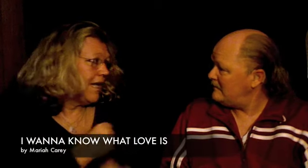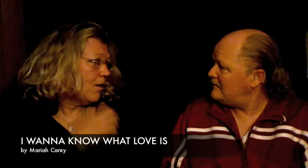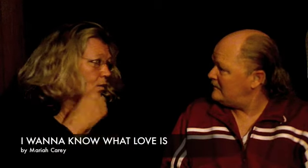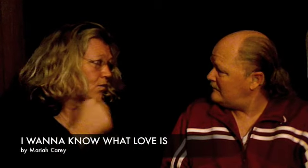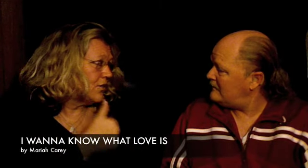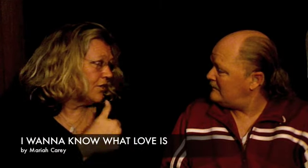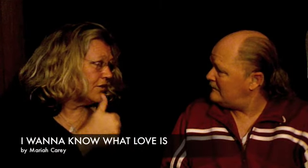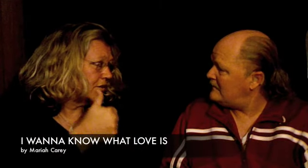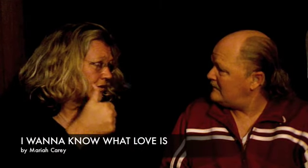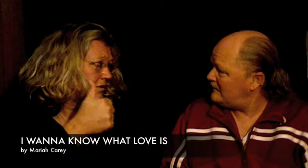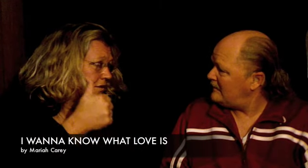colder